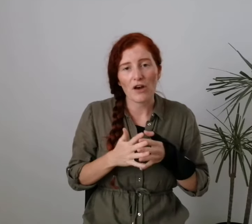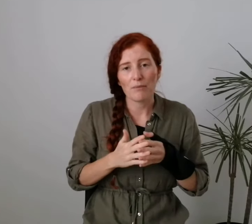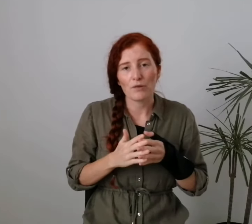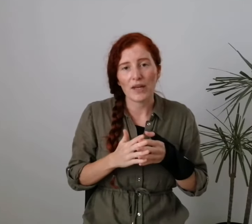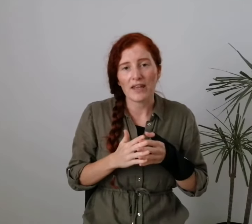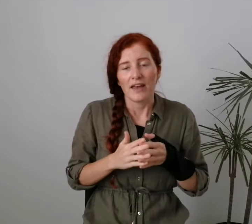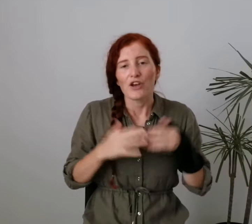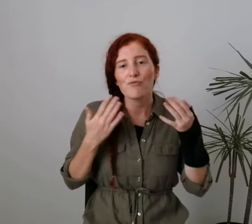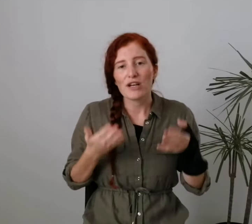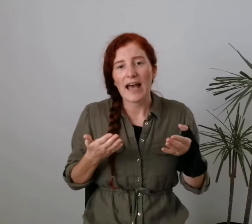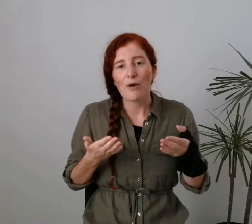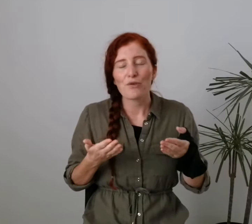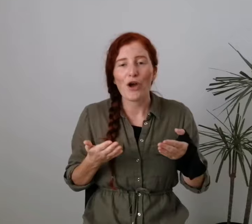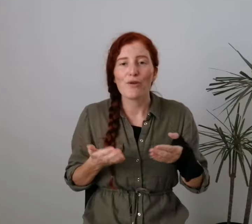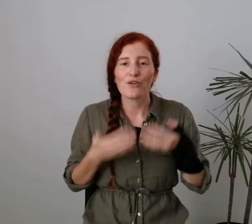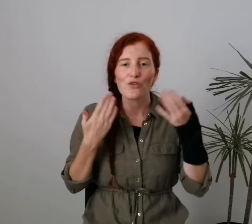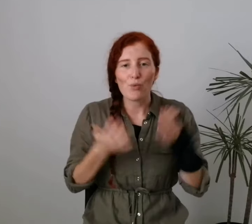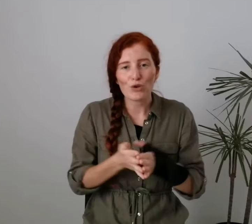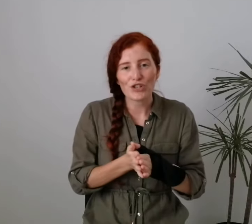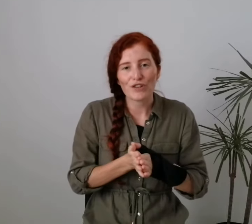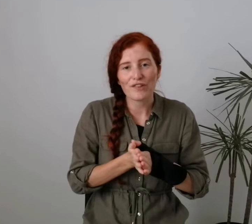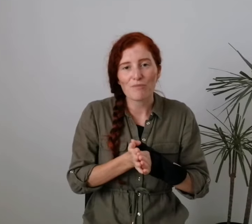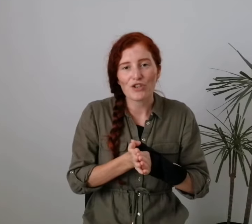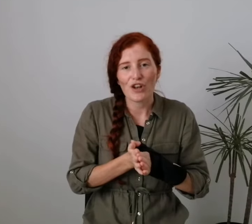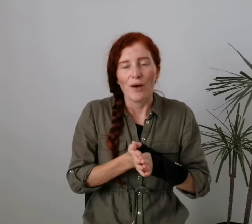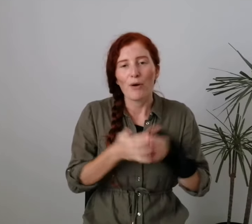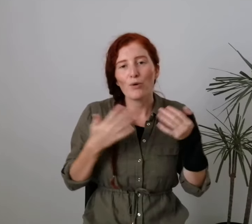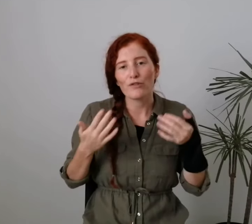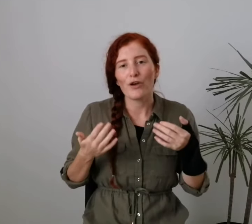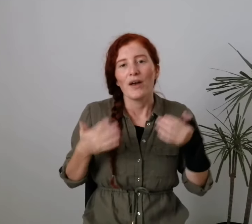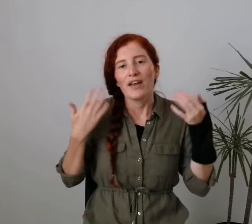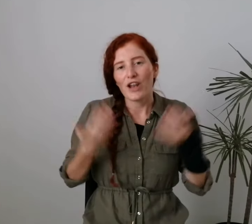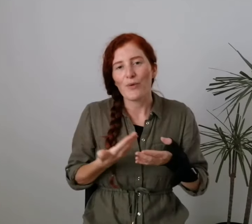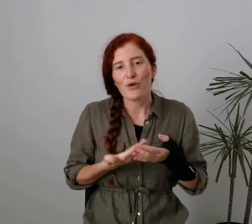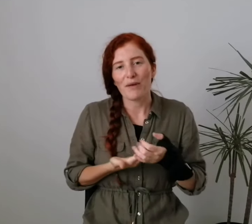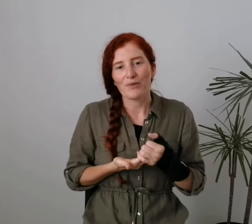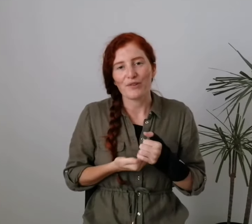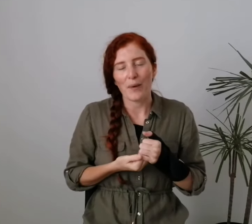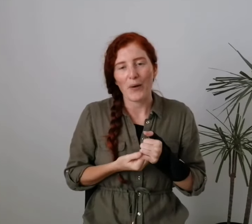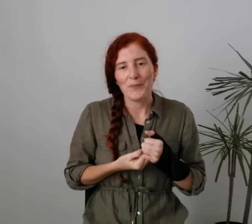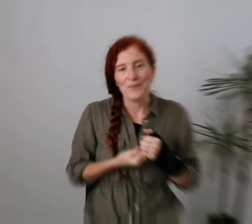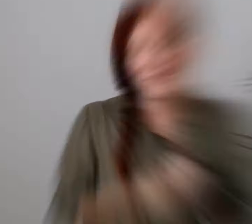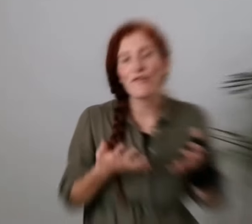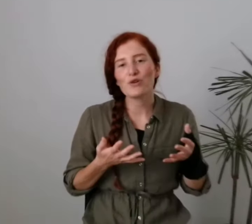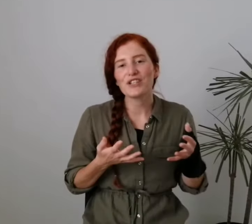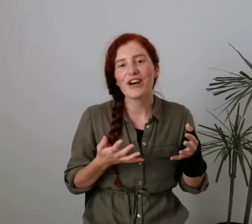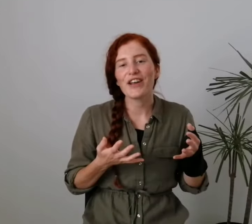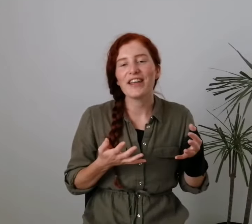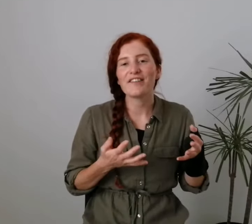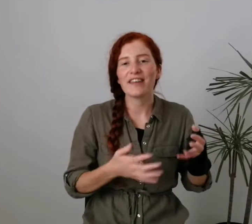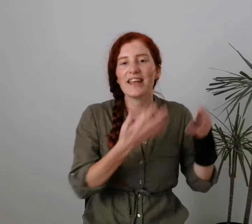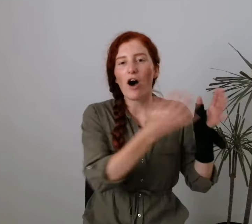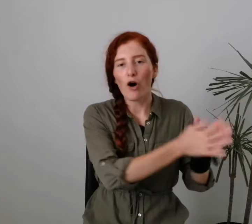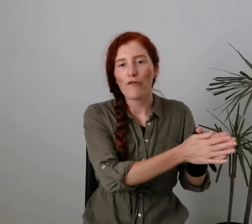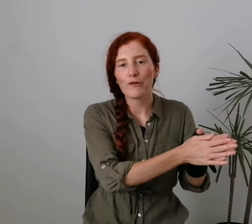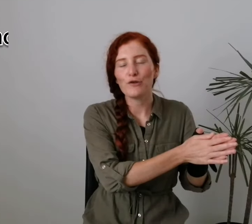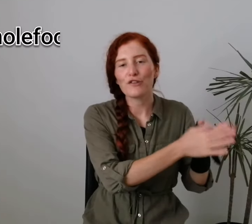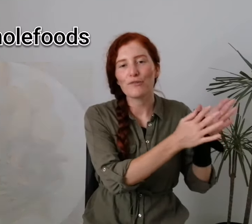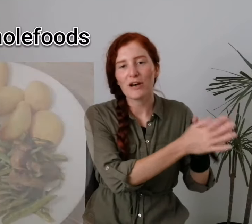of times a week can really help not only on your water consumption, but also lower your bills as well. Number 49 is to eat whole foods as